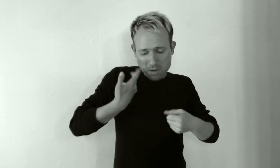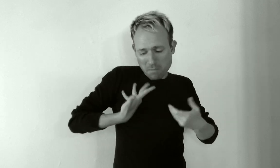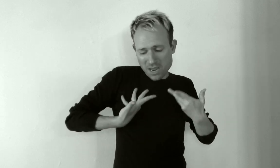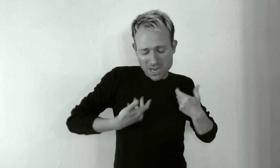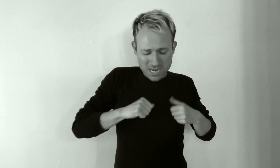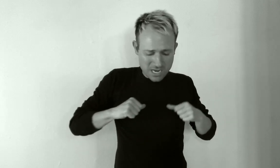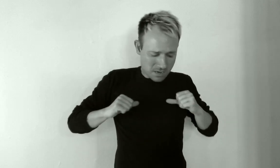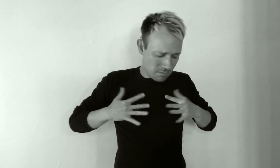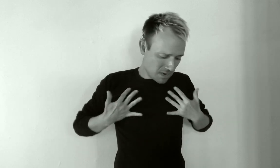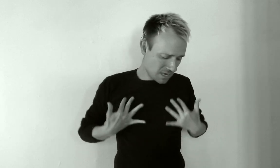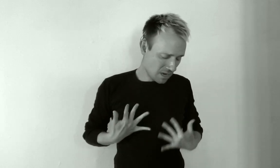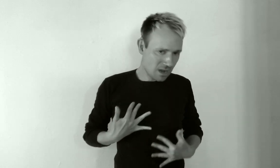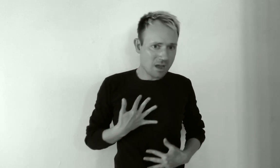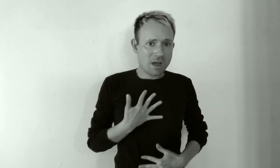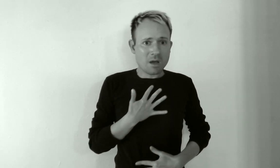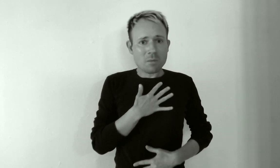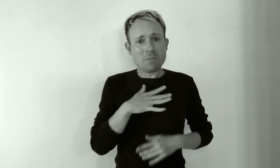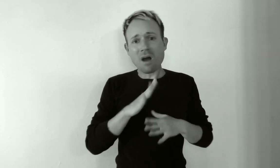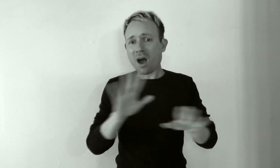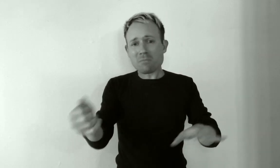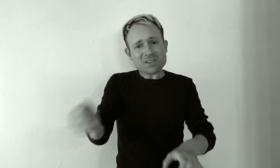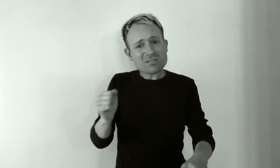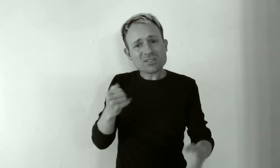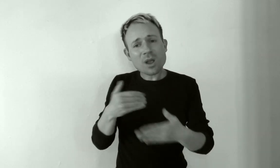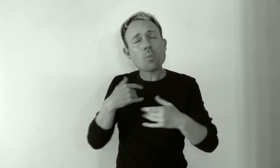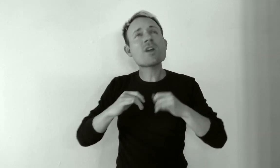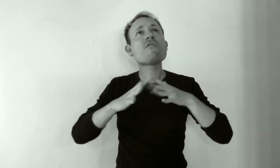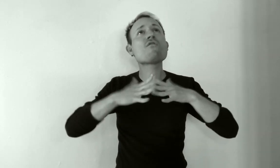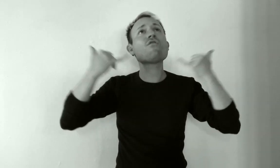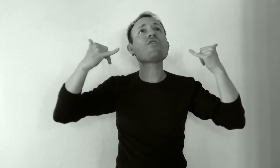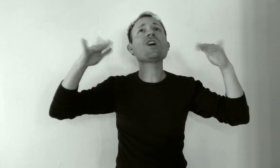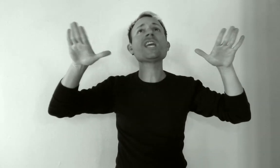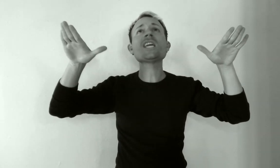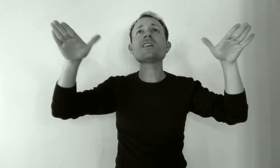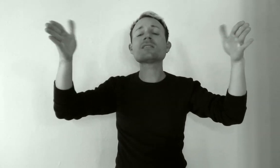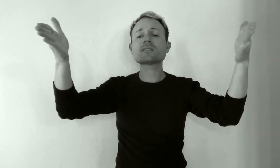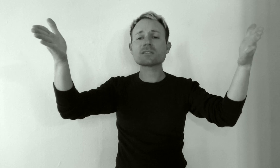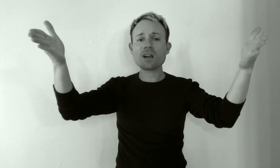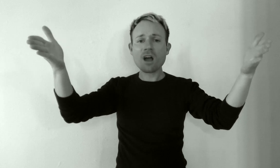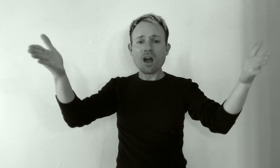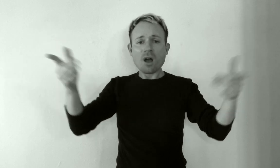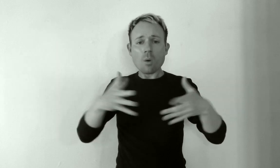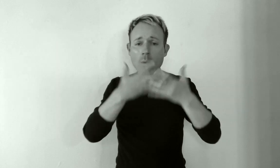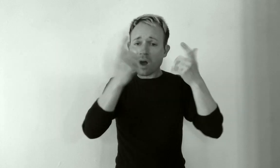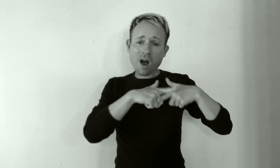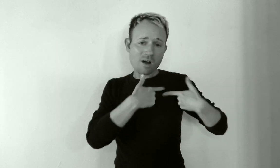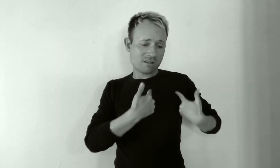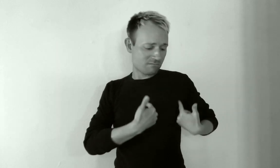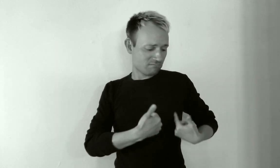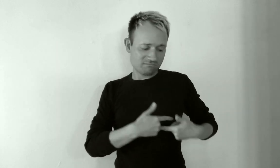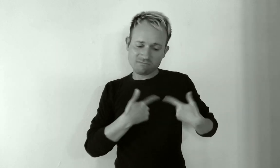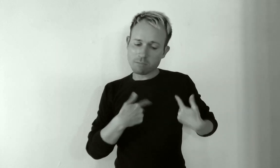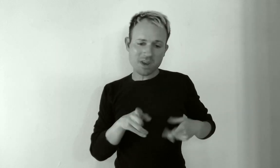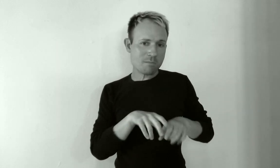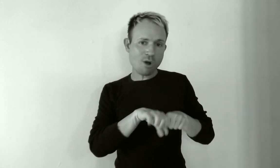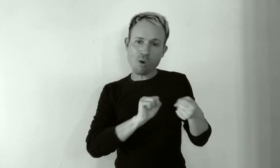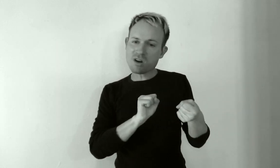bleed But I won't stop until we're free The wild hearts can't be broken